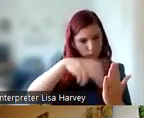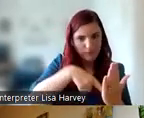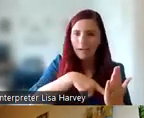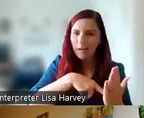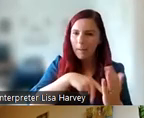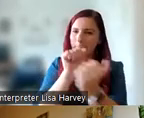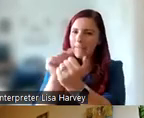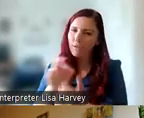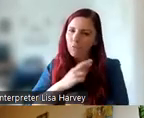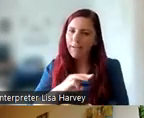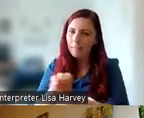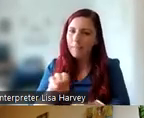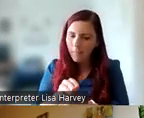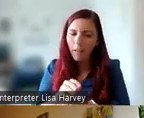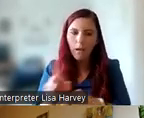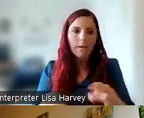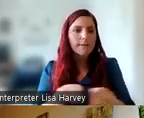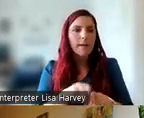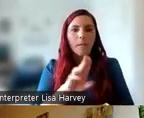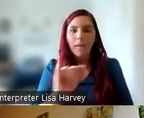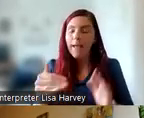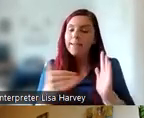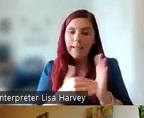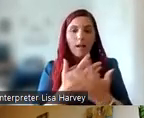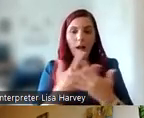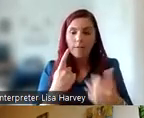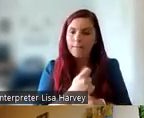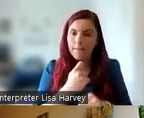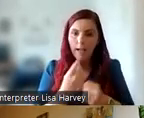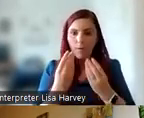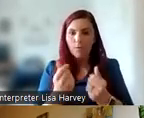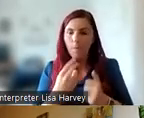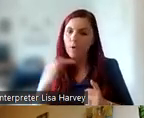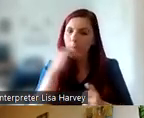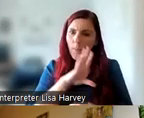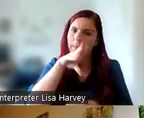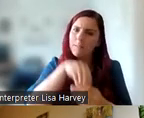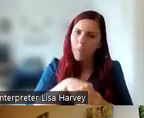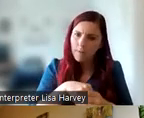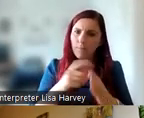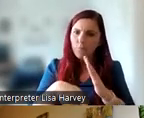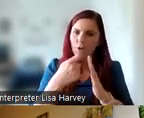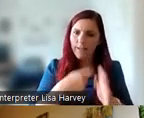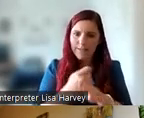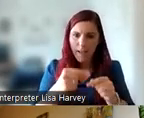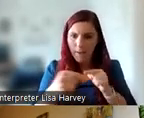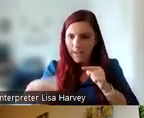PPI takes significant time and resourcing, and it's really important that that's factored into project timelines and budgets. It will take more time than you'd